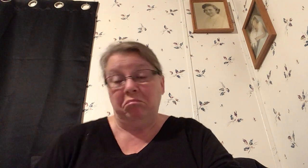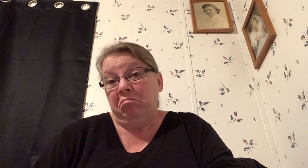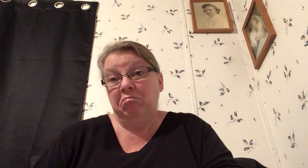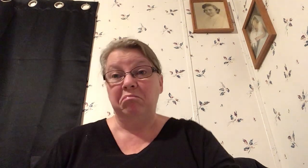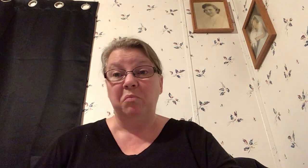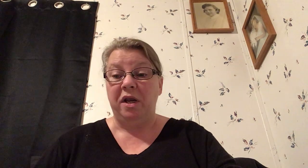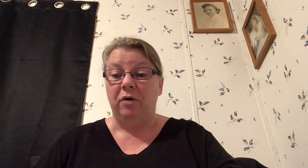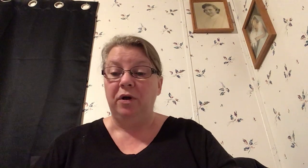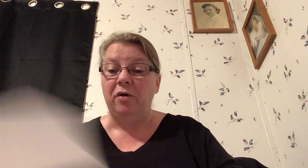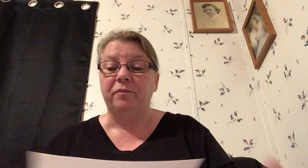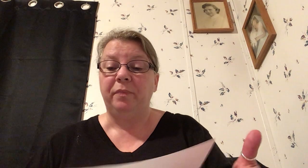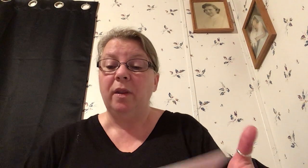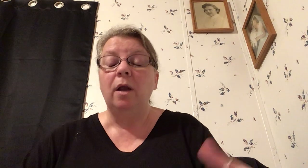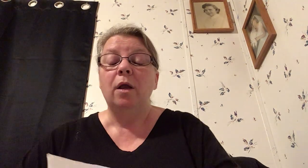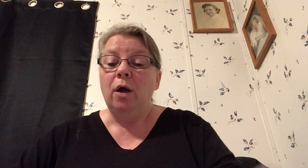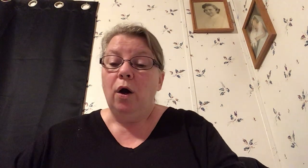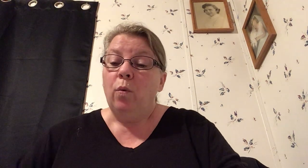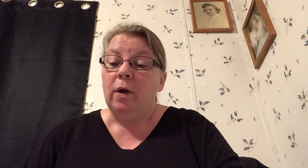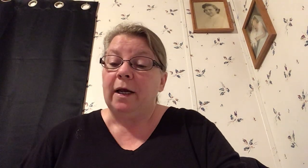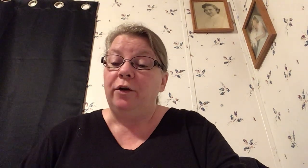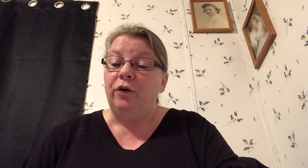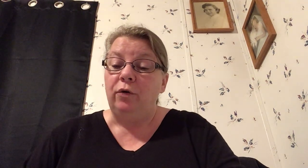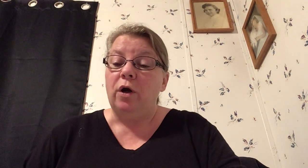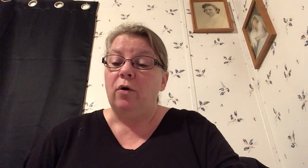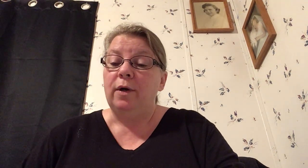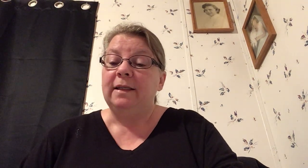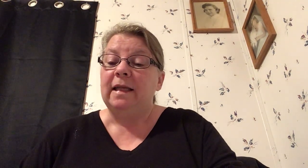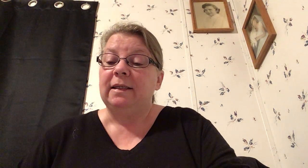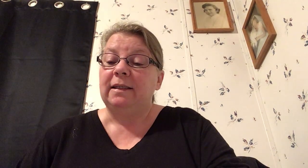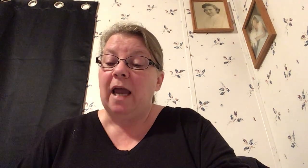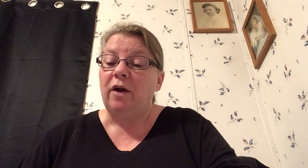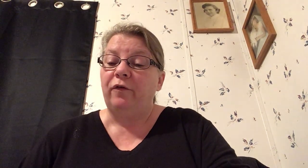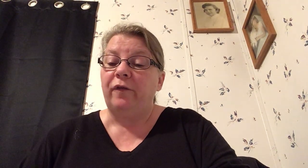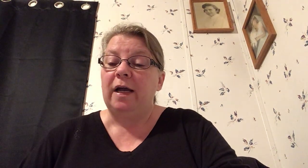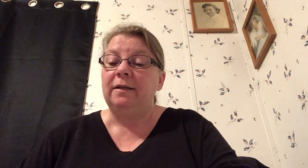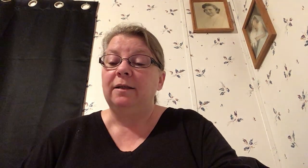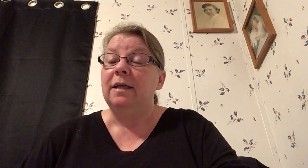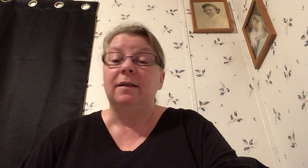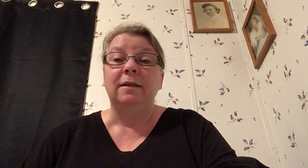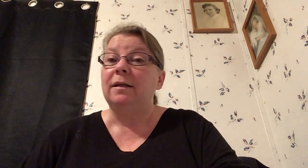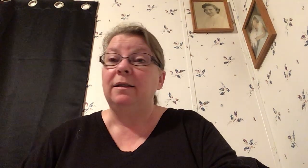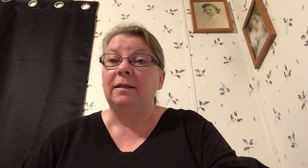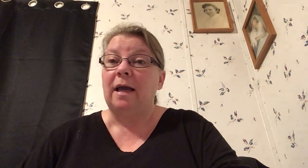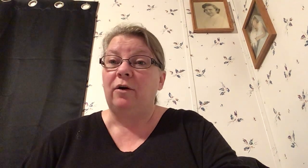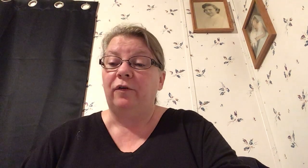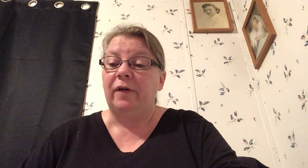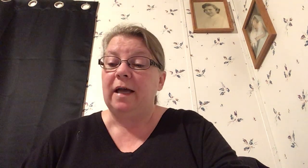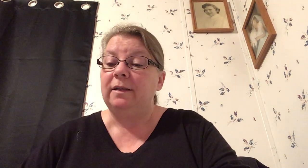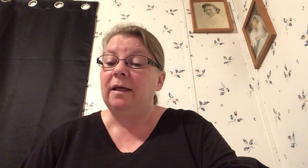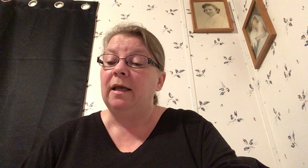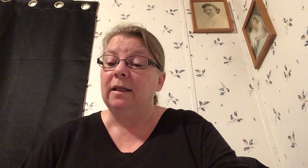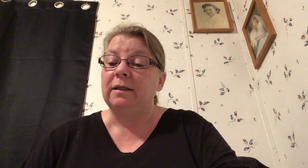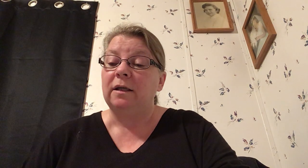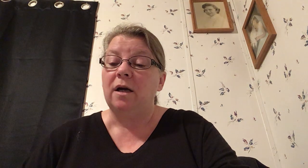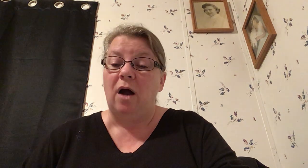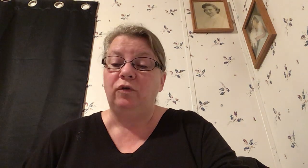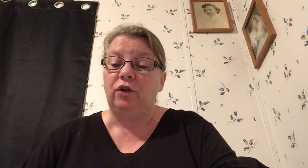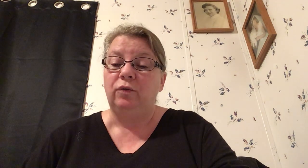we don't know what I do know is that a sacrifice isn't a sacrifice unless it costs you